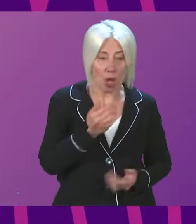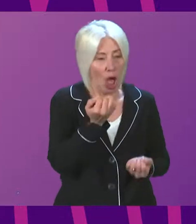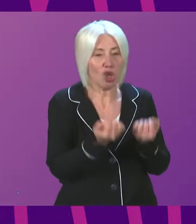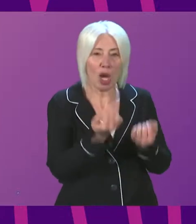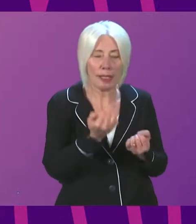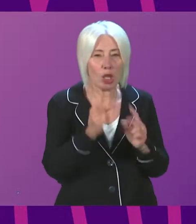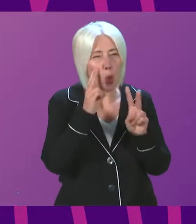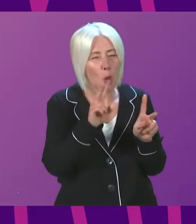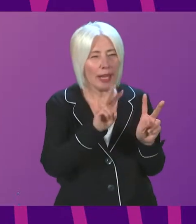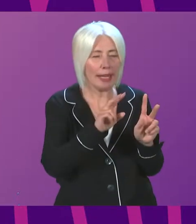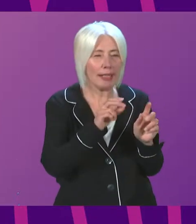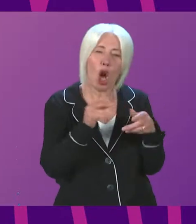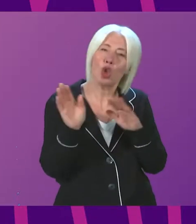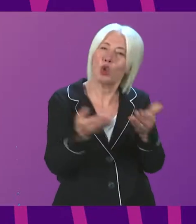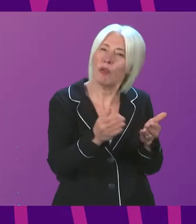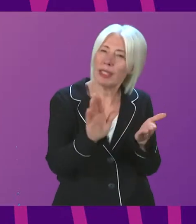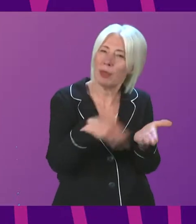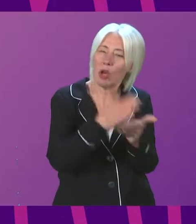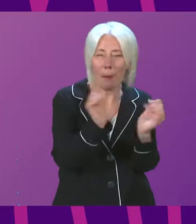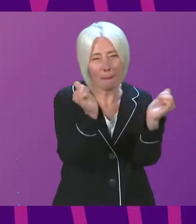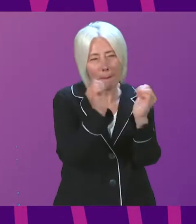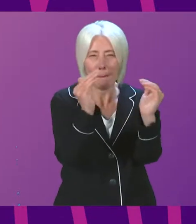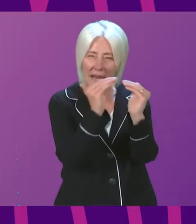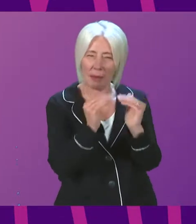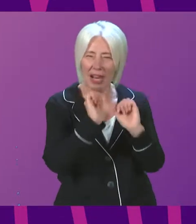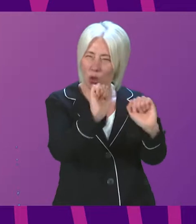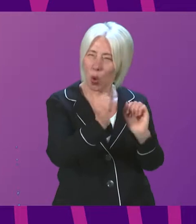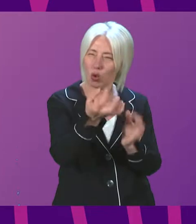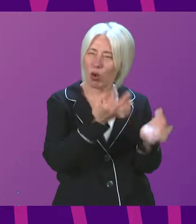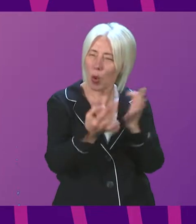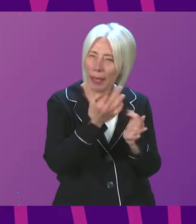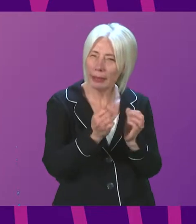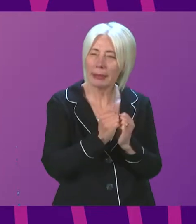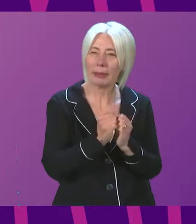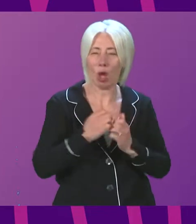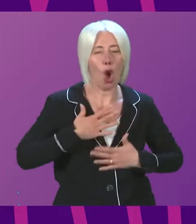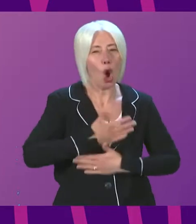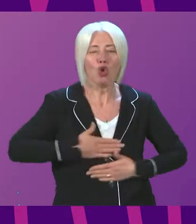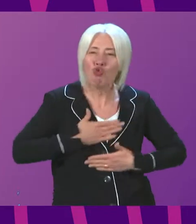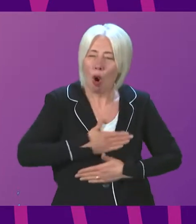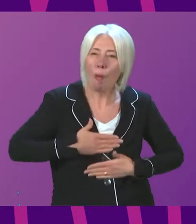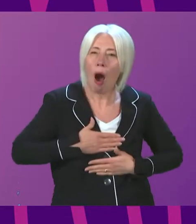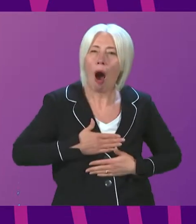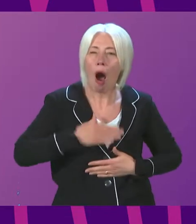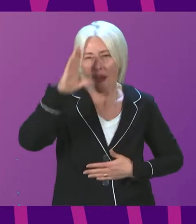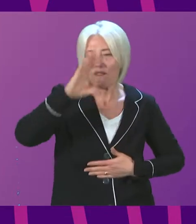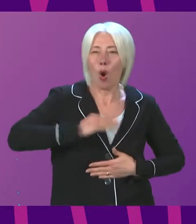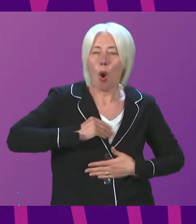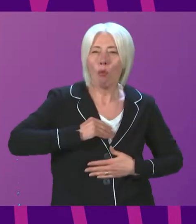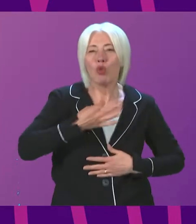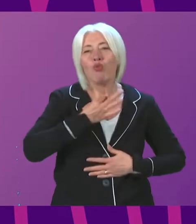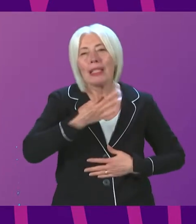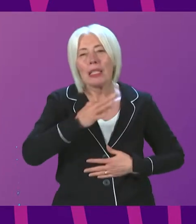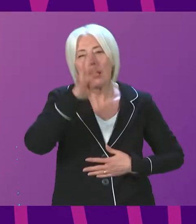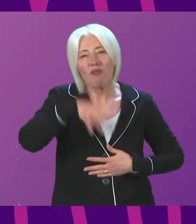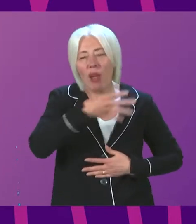to design services to respond appropriately to those requests a trauma informed and comprehensive risk framework will be created for these cases with the